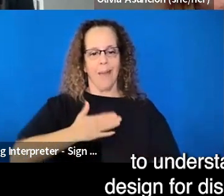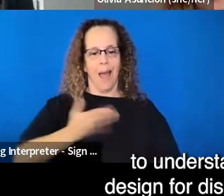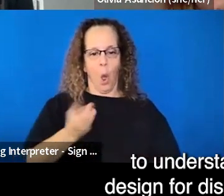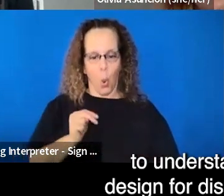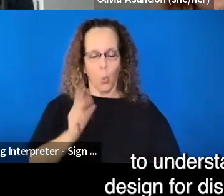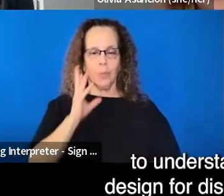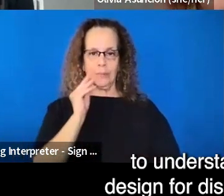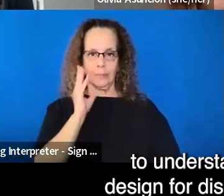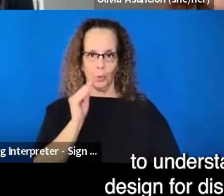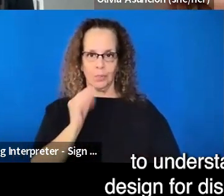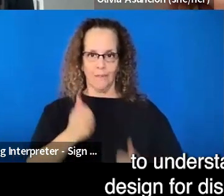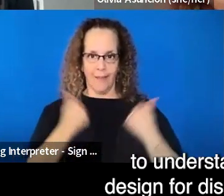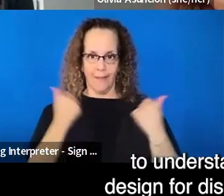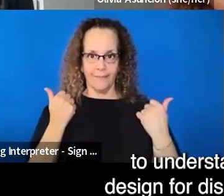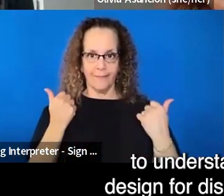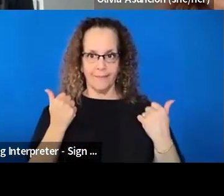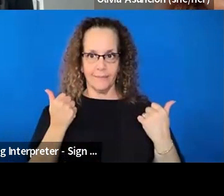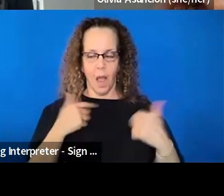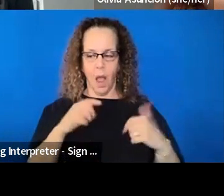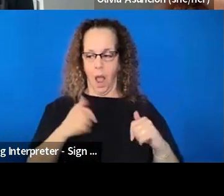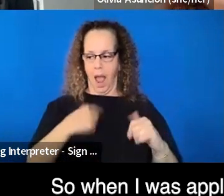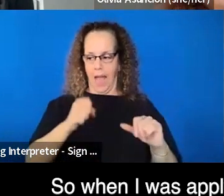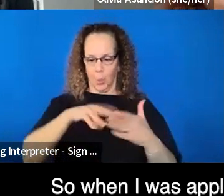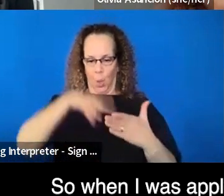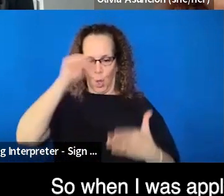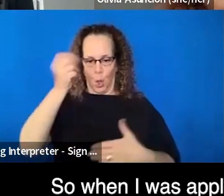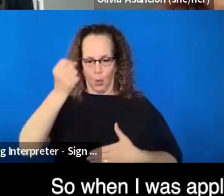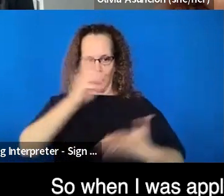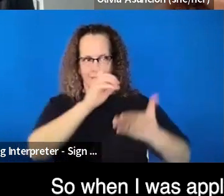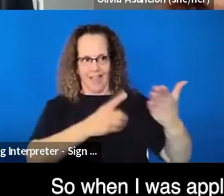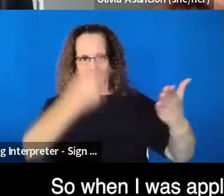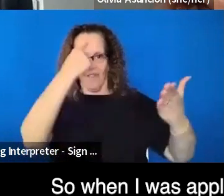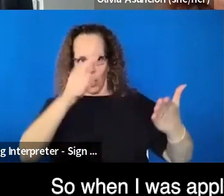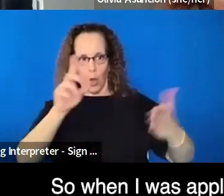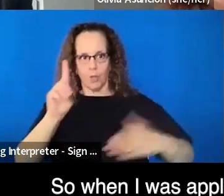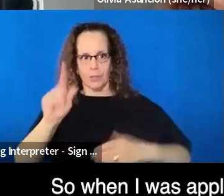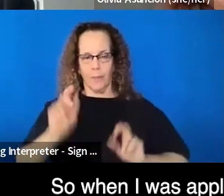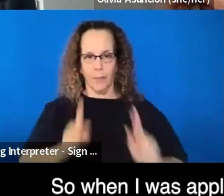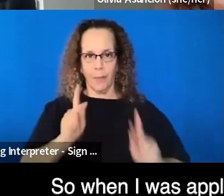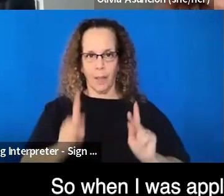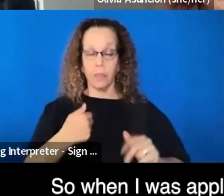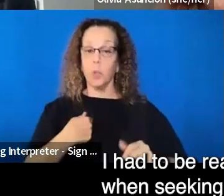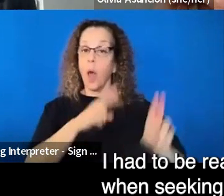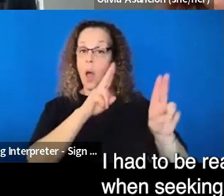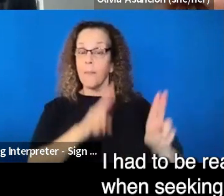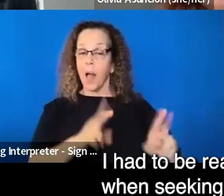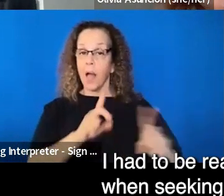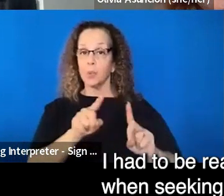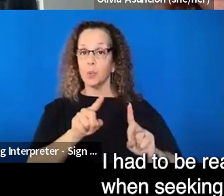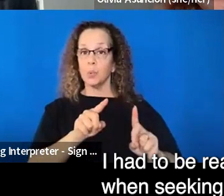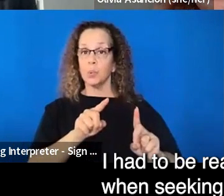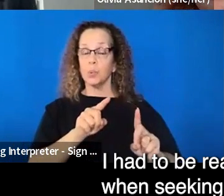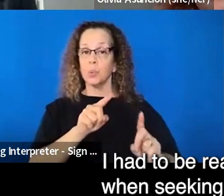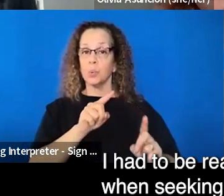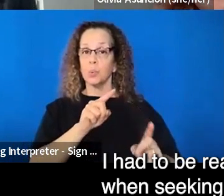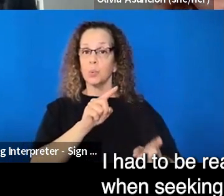understand how to design for disabled people. Um, so when I was applying to grad school, I had to be really